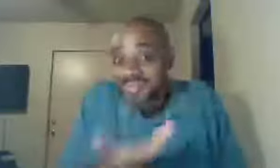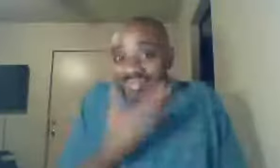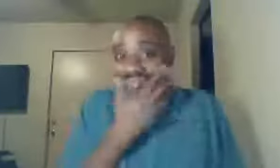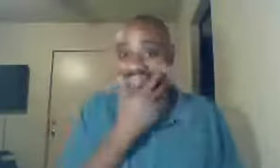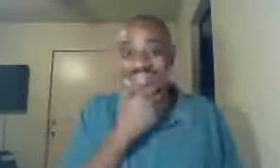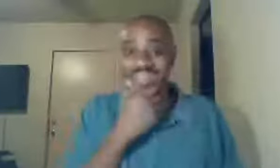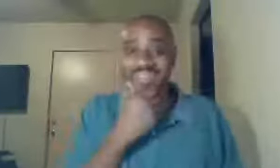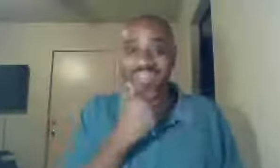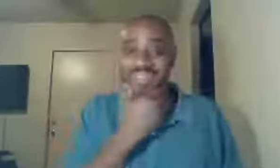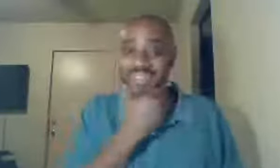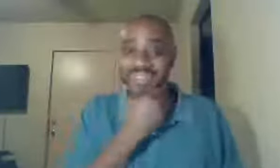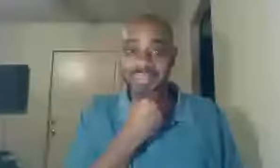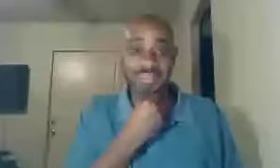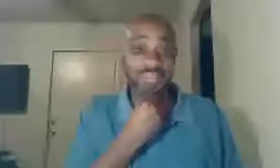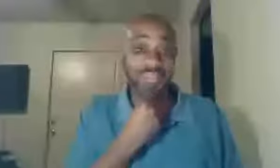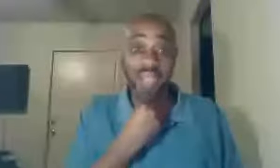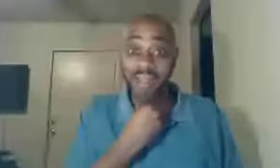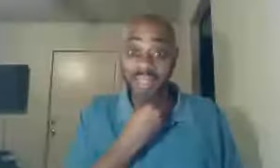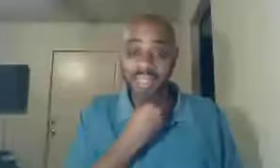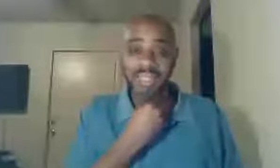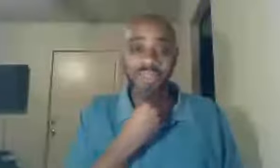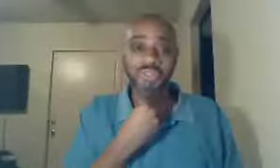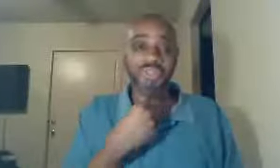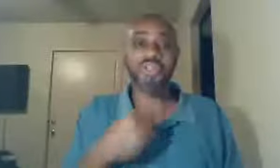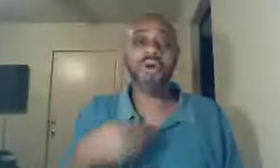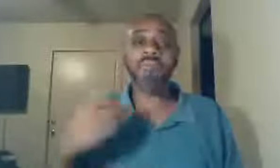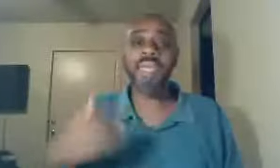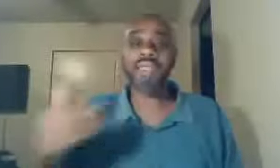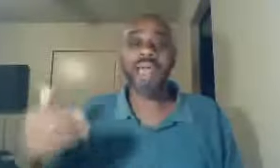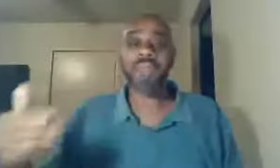so you know, sorry, so don't make that,